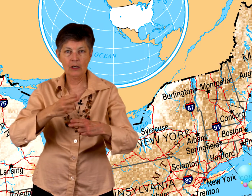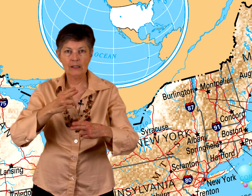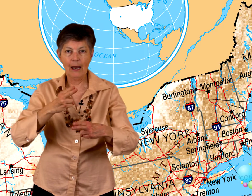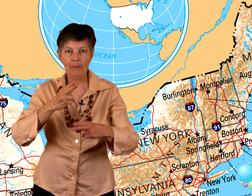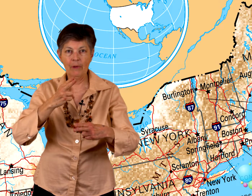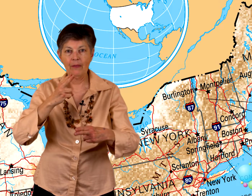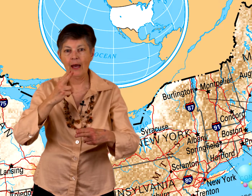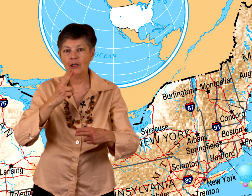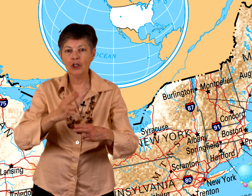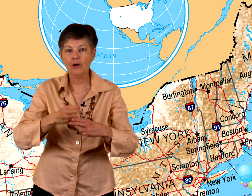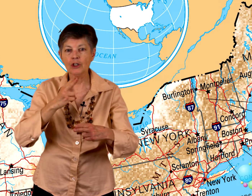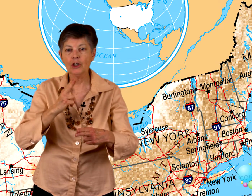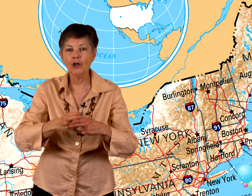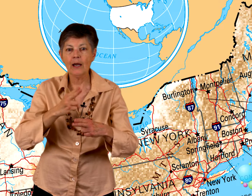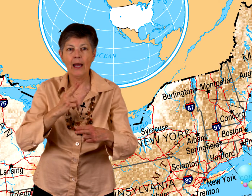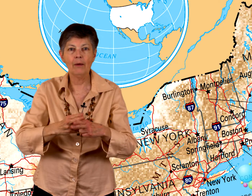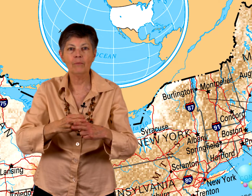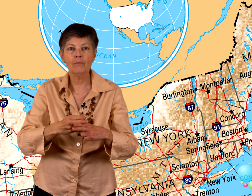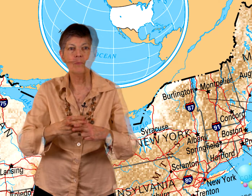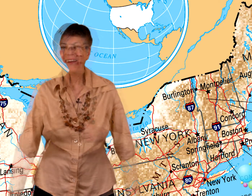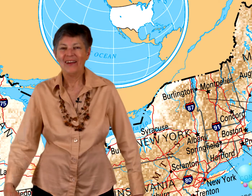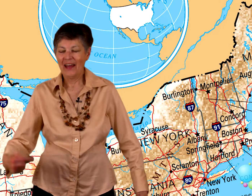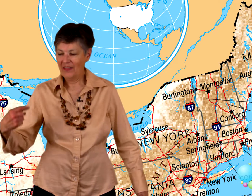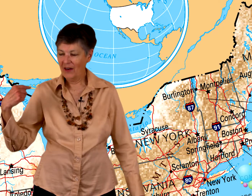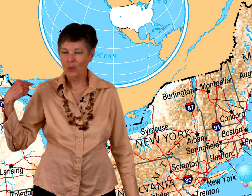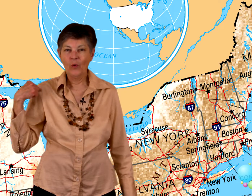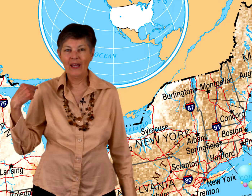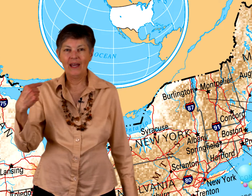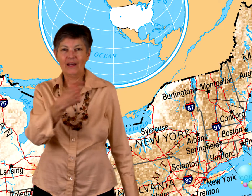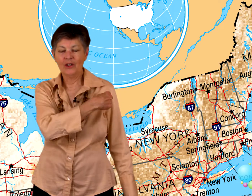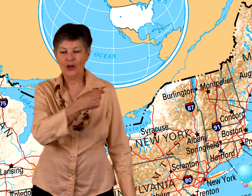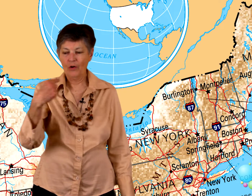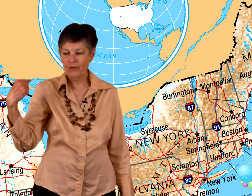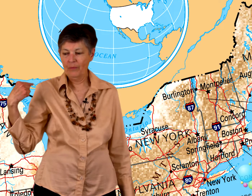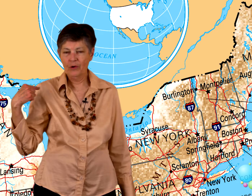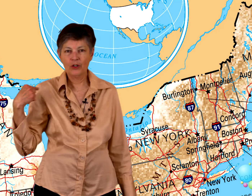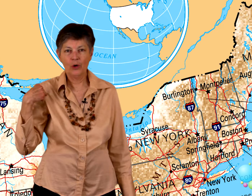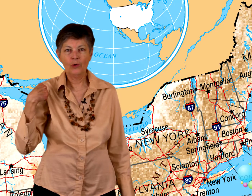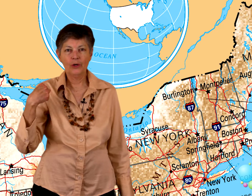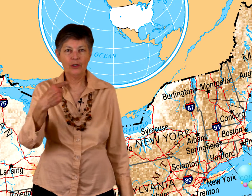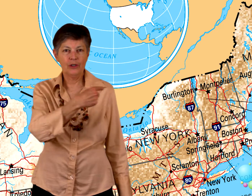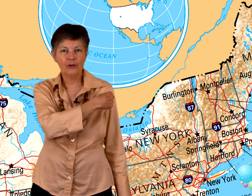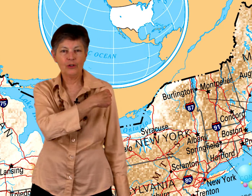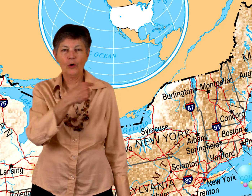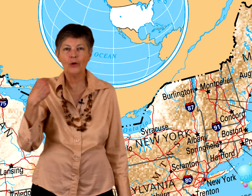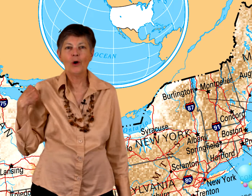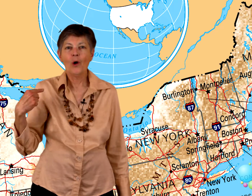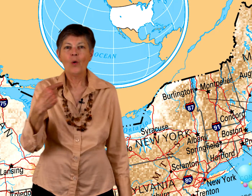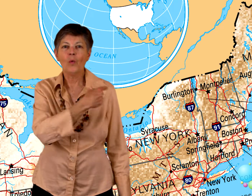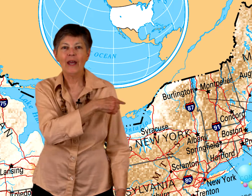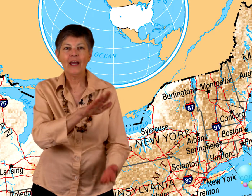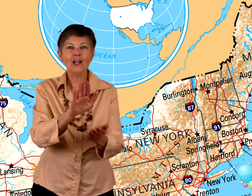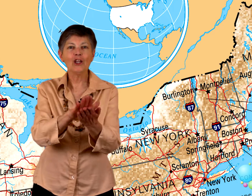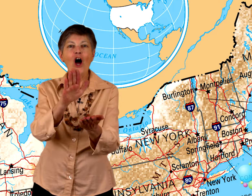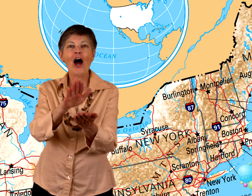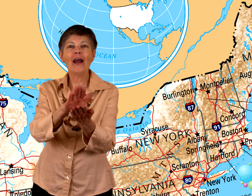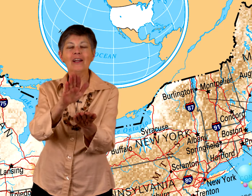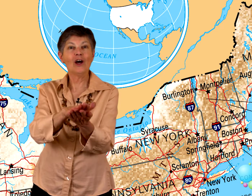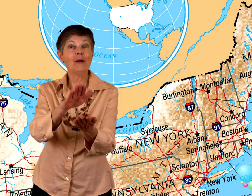You're going to tap them like that. Cherish her name. Okay. Then we. You're going to go from your shoulder to your other shoulder. We laud. Laud